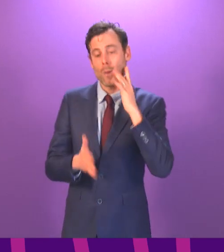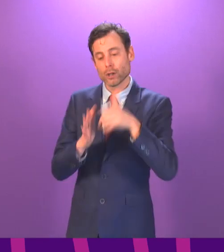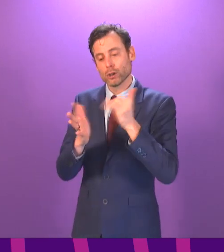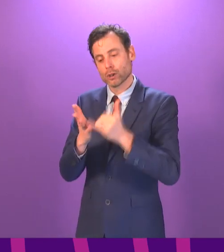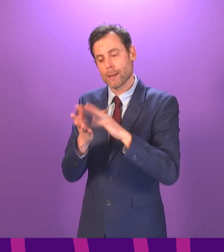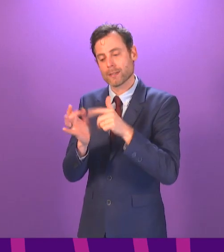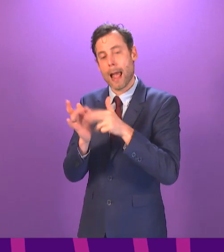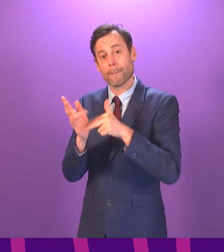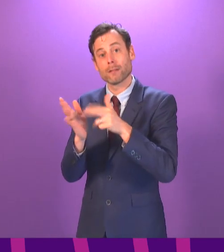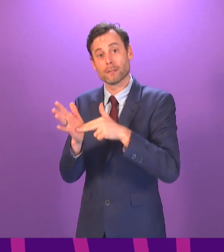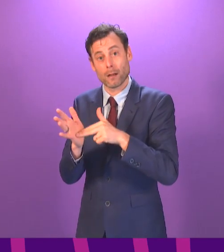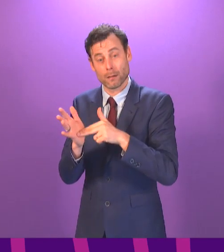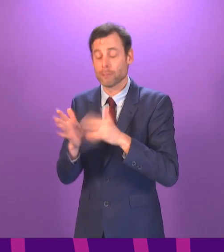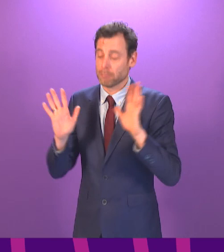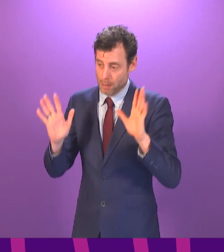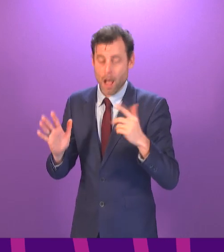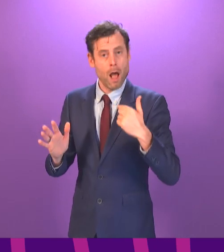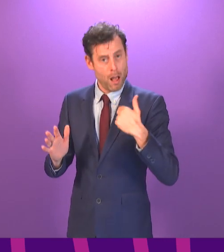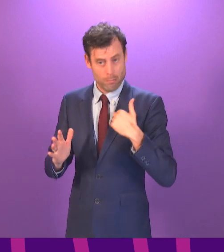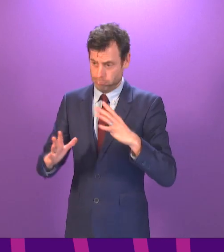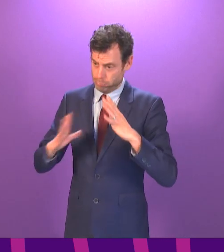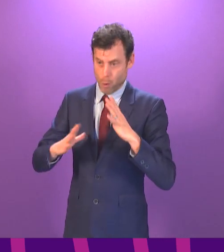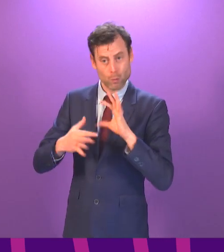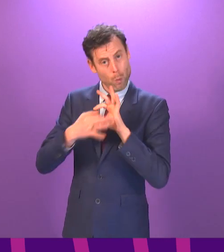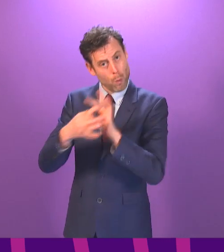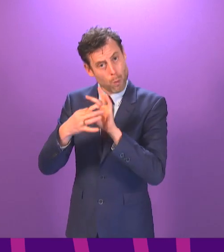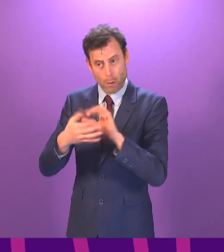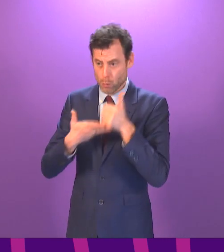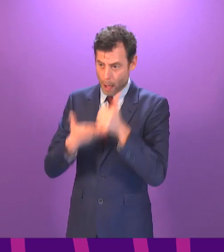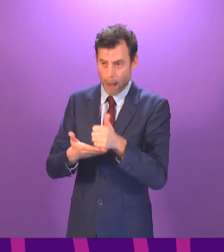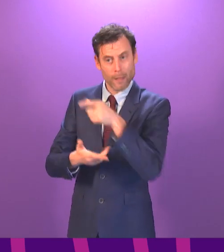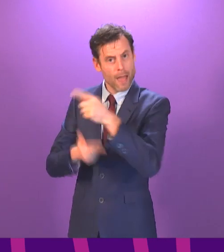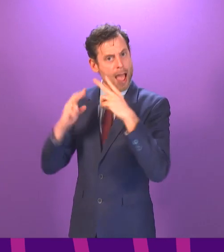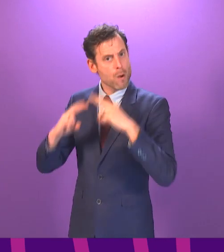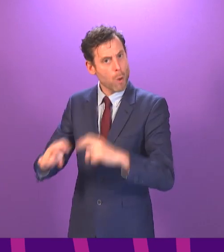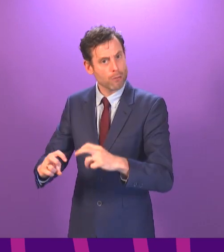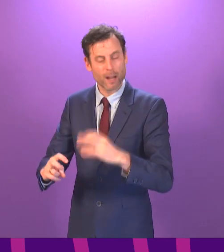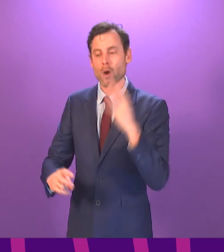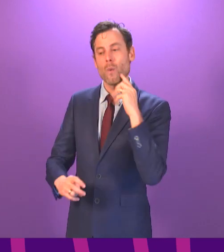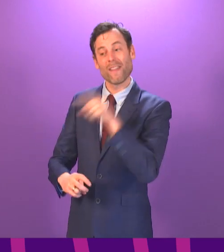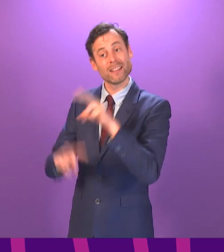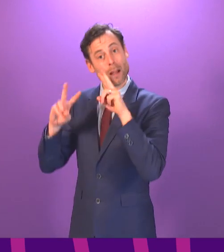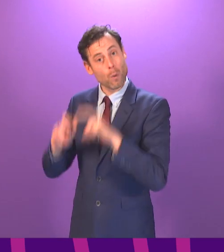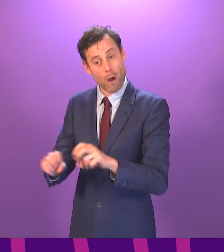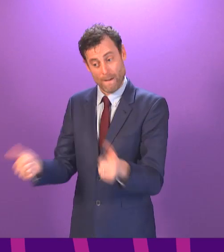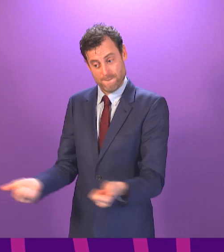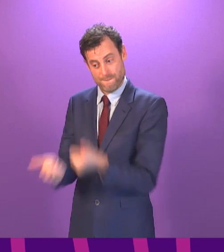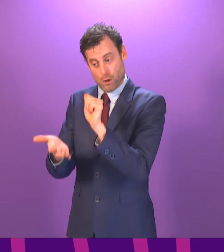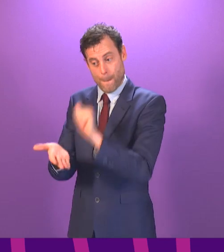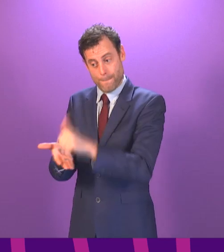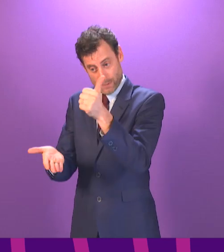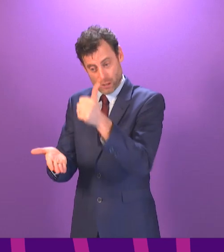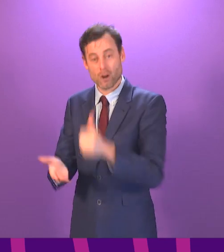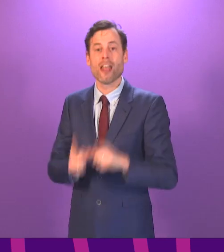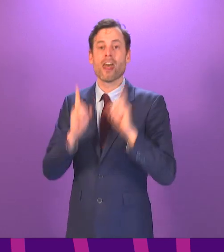I'm fully, as I am obliged to do, cooperating with that inquiry, when the outcomes of those are published, then people can ask me then, and